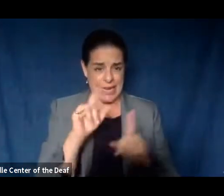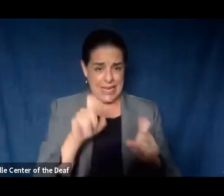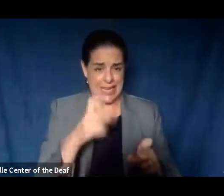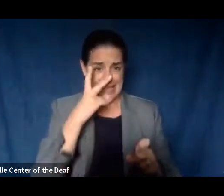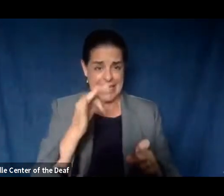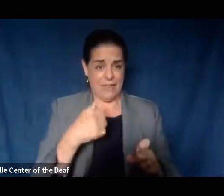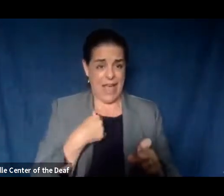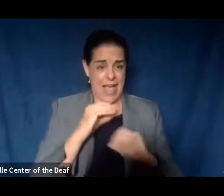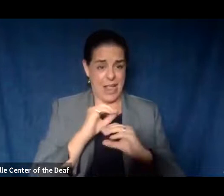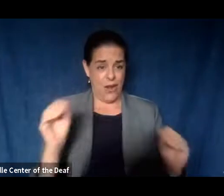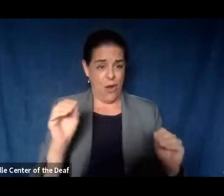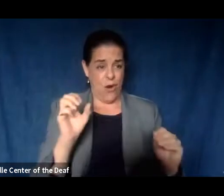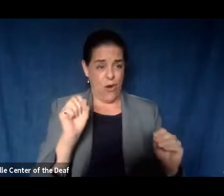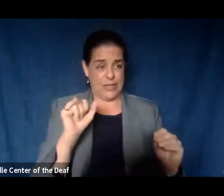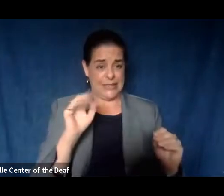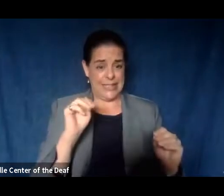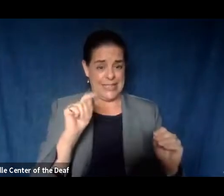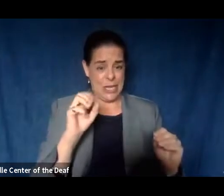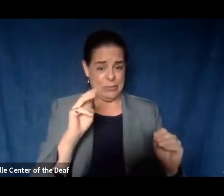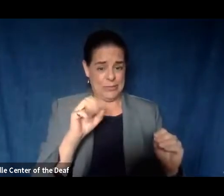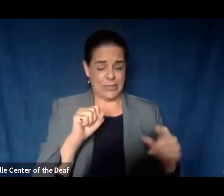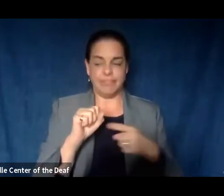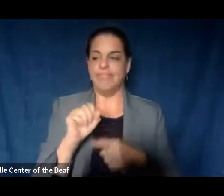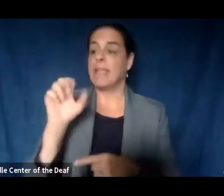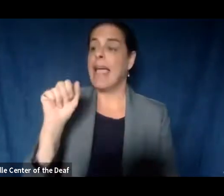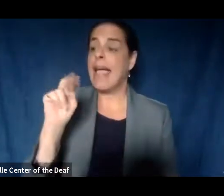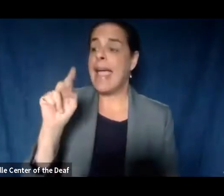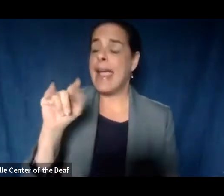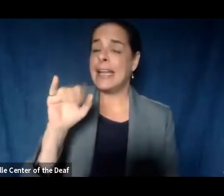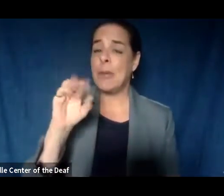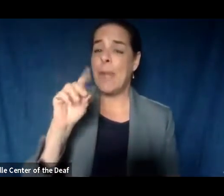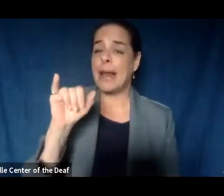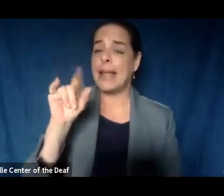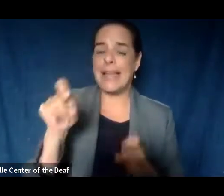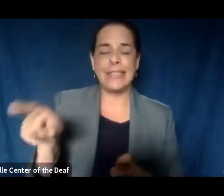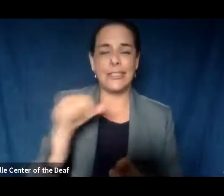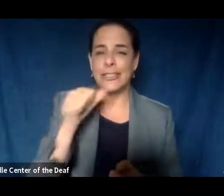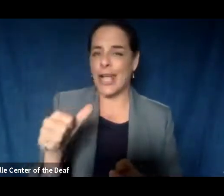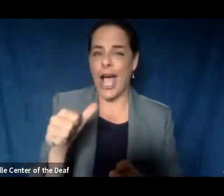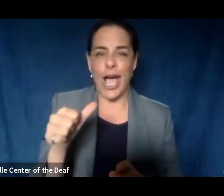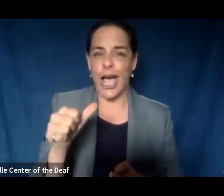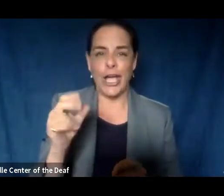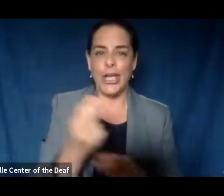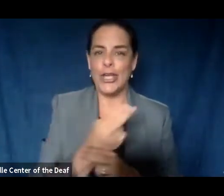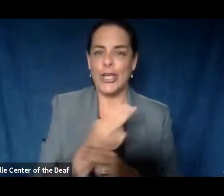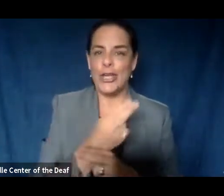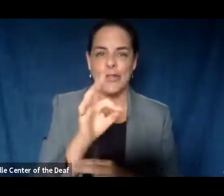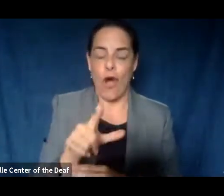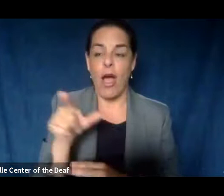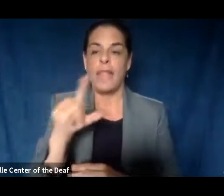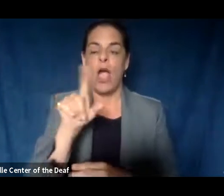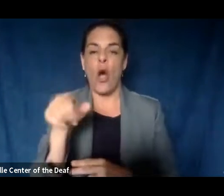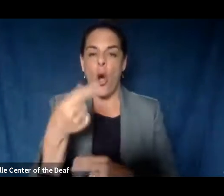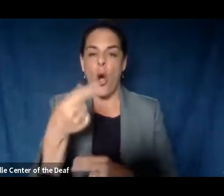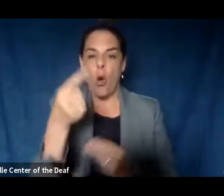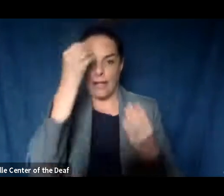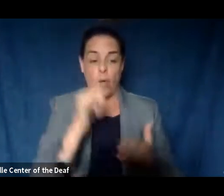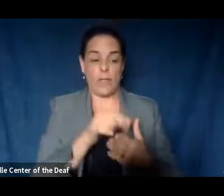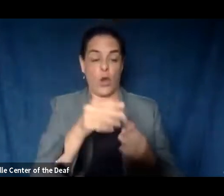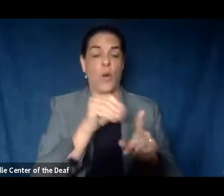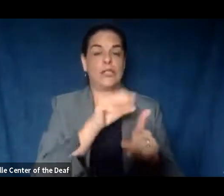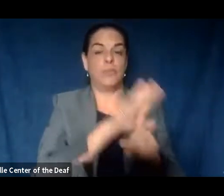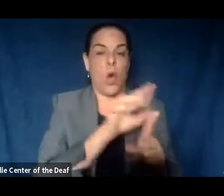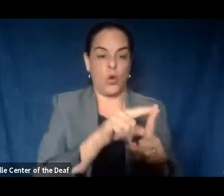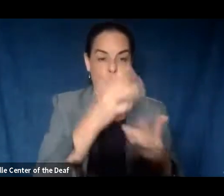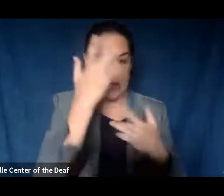asymptomatic? Antibody tests are not very useful. Antibody tests only tell us that someone was exposed to the illness, doesn't tell us